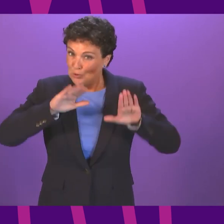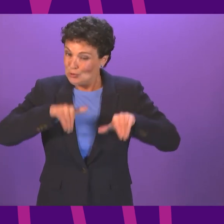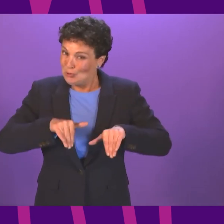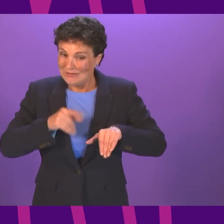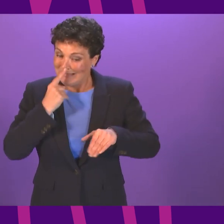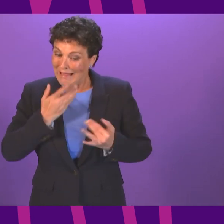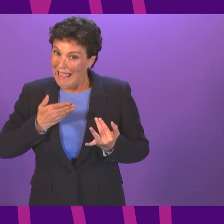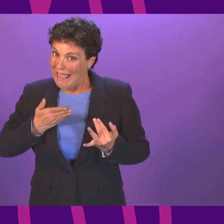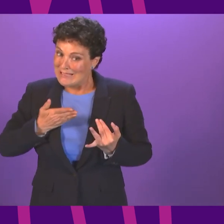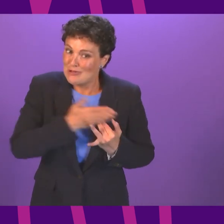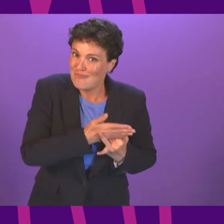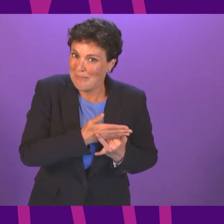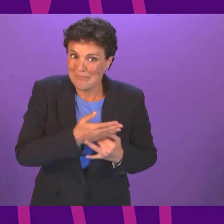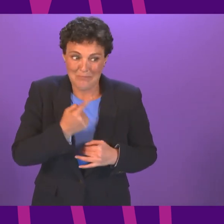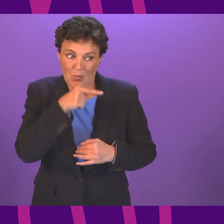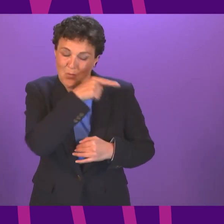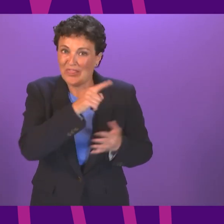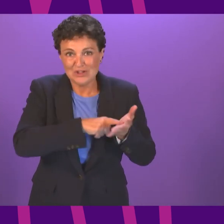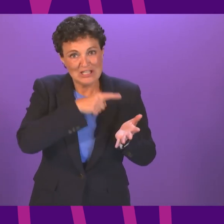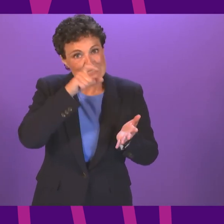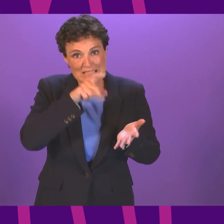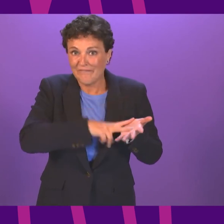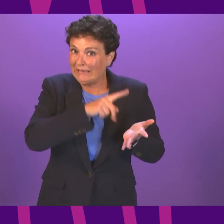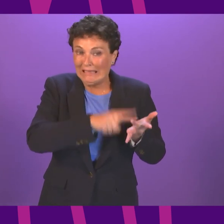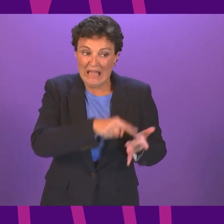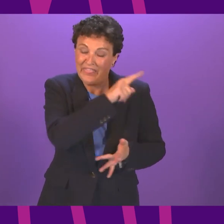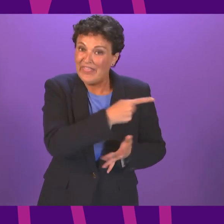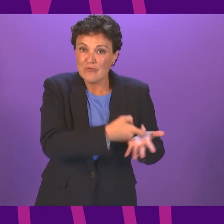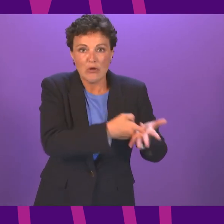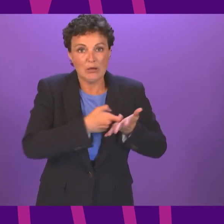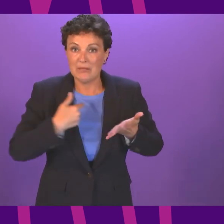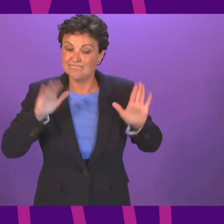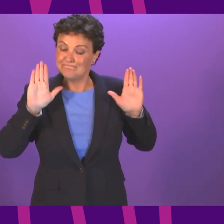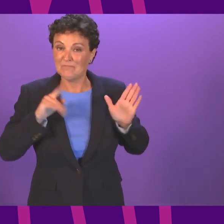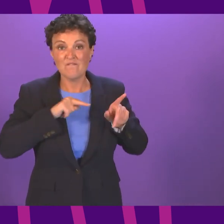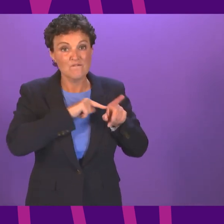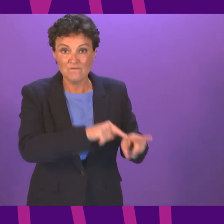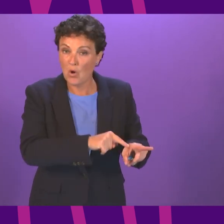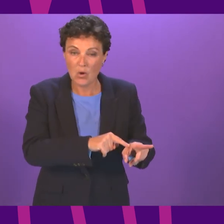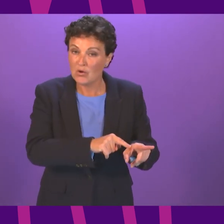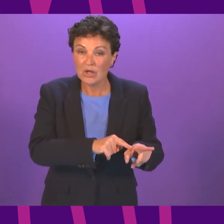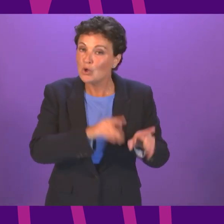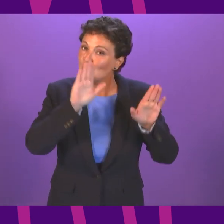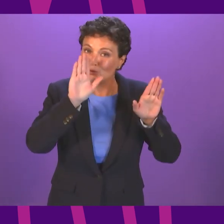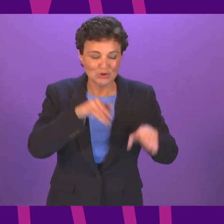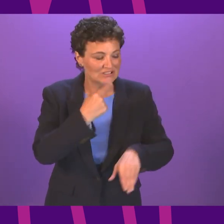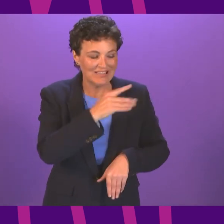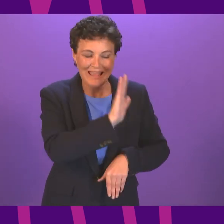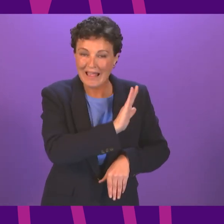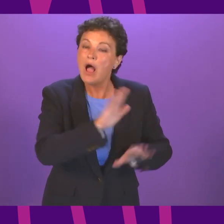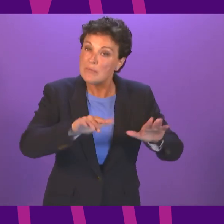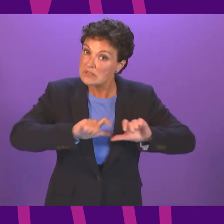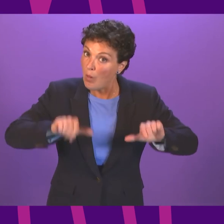with that advice when it comes to who to vaccinate. So, I understand the point that's been made. We are eagerly awaiting the advice of the JCVI